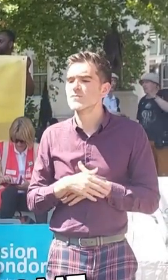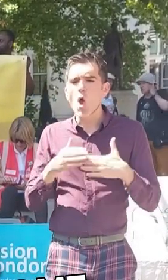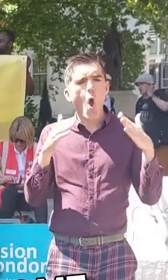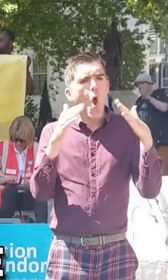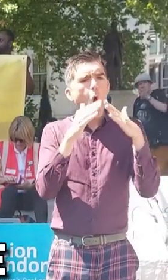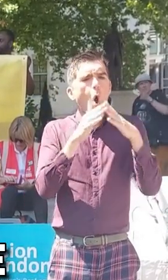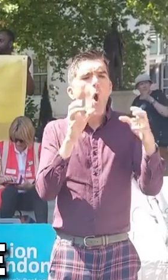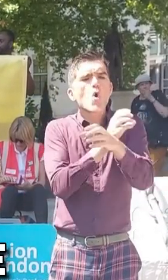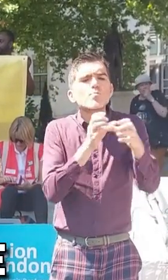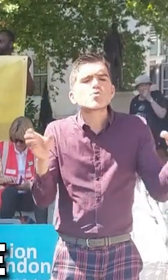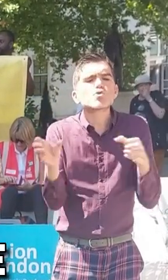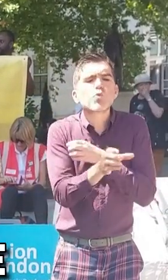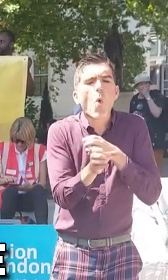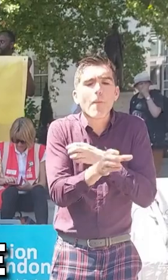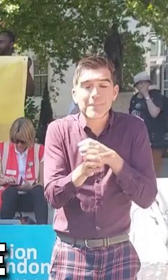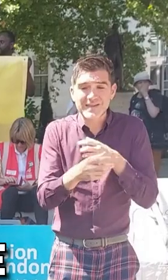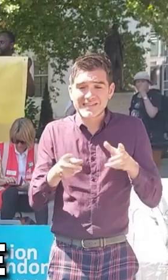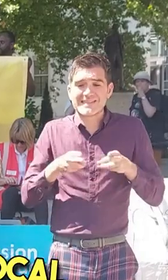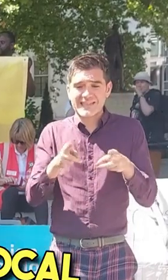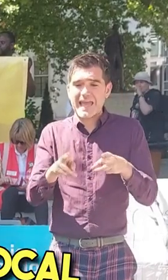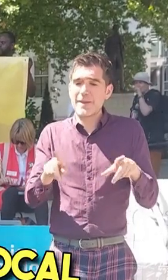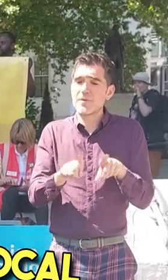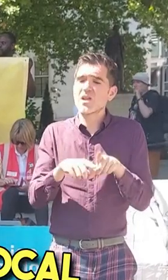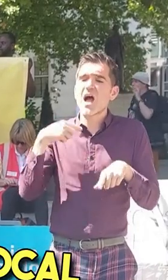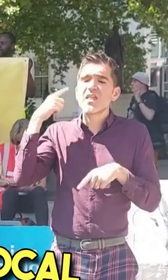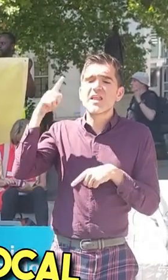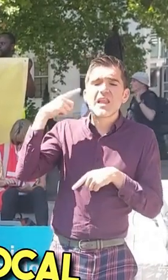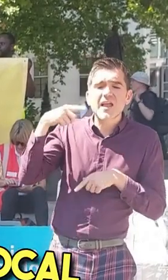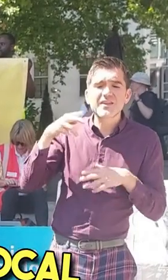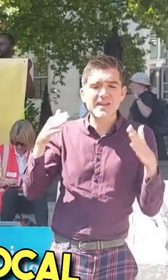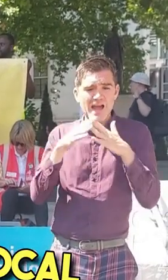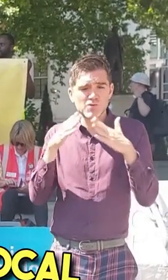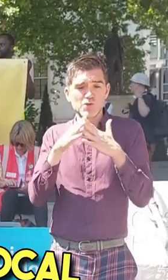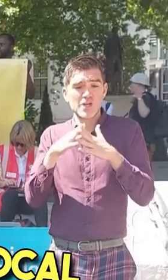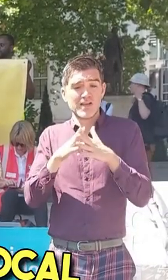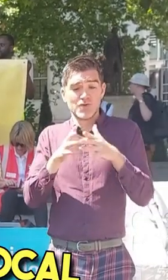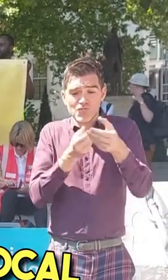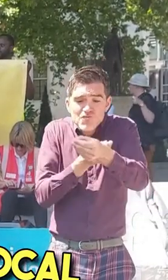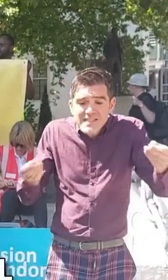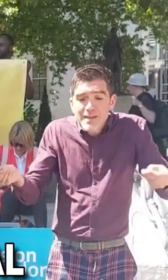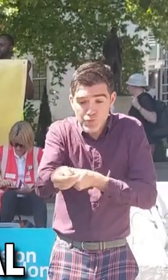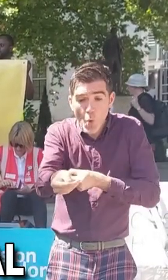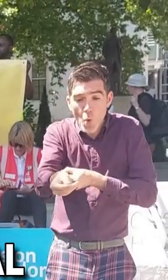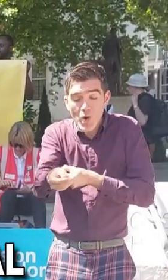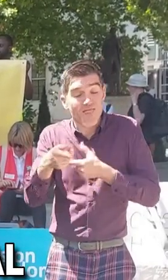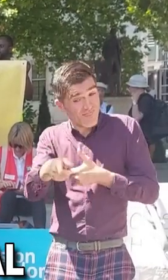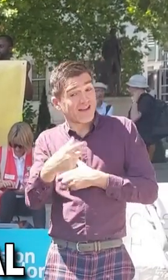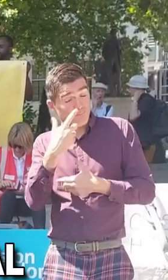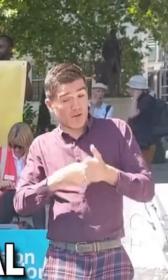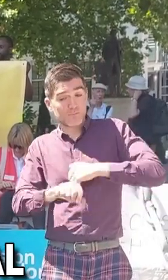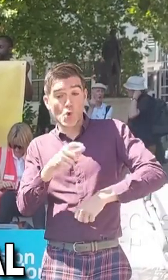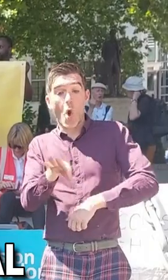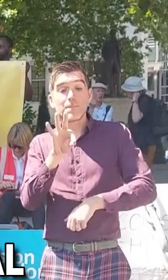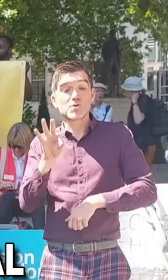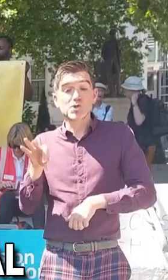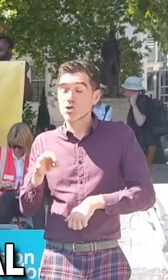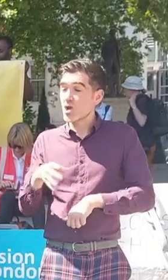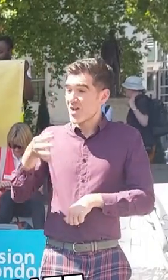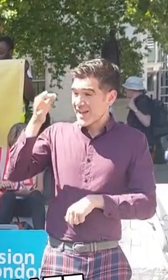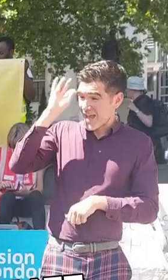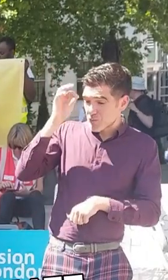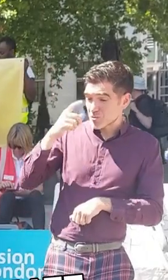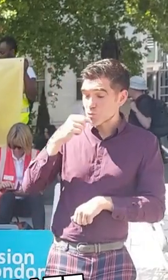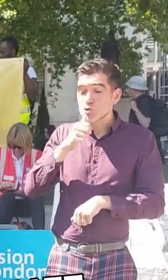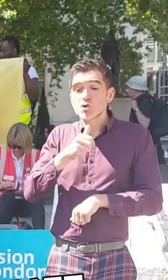swap schemes like the pan London housing reciprocal would be an option. Local authorities could utilise